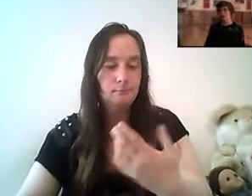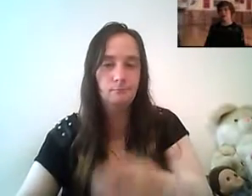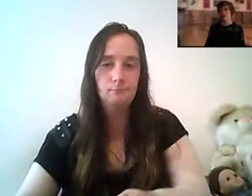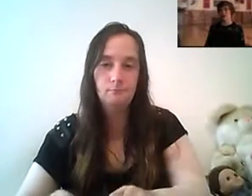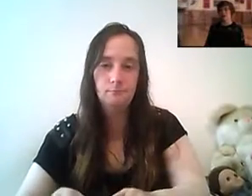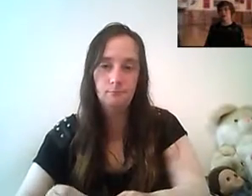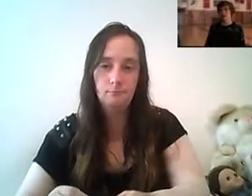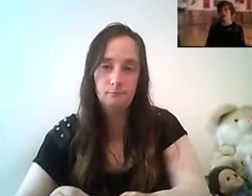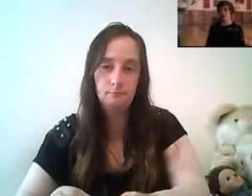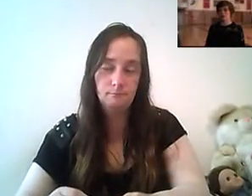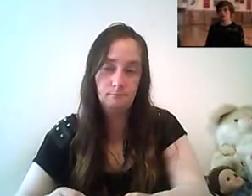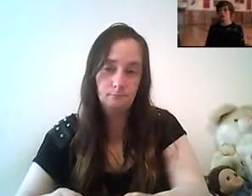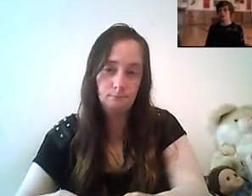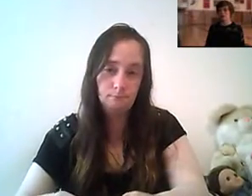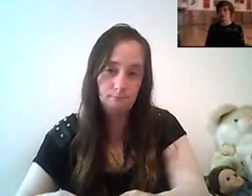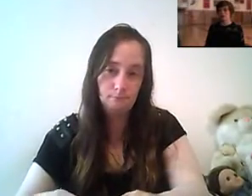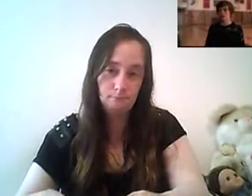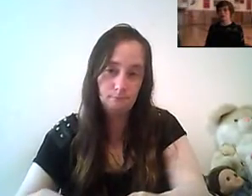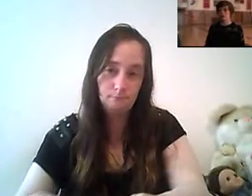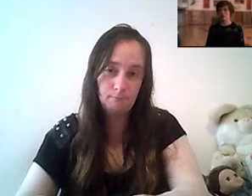all right i do need you go for something else